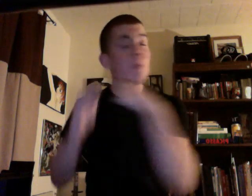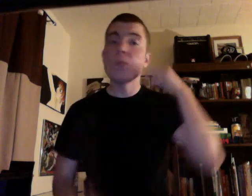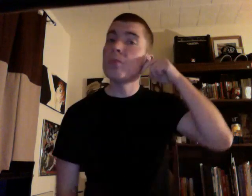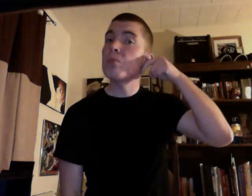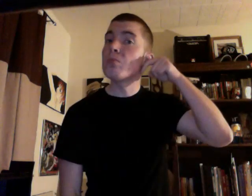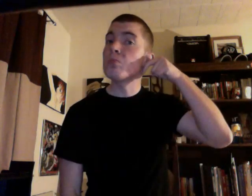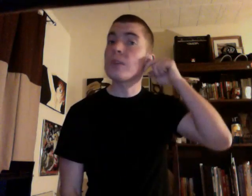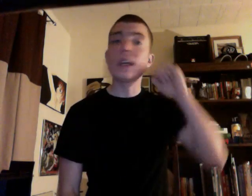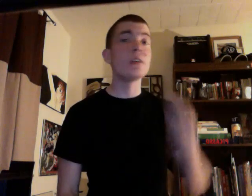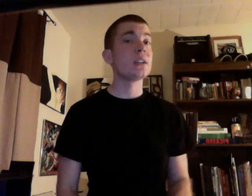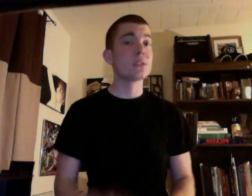earrings,